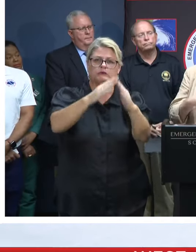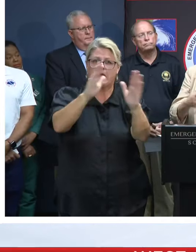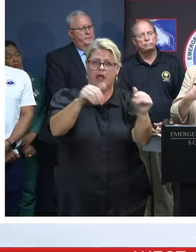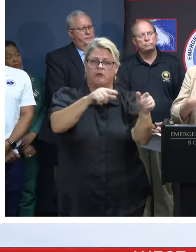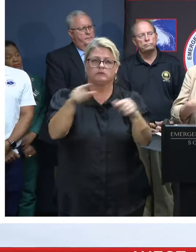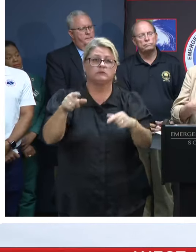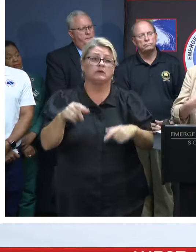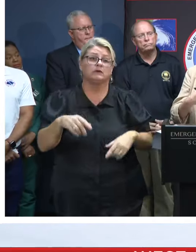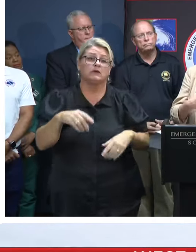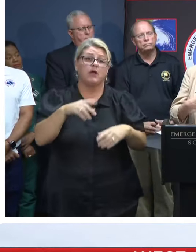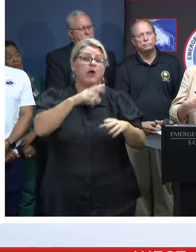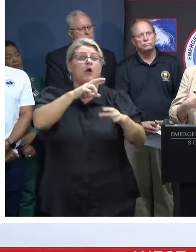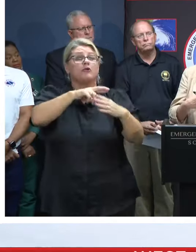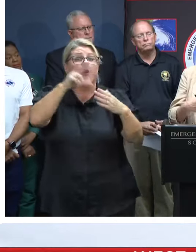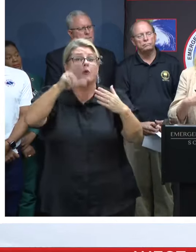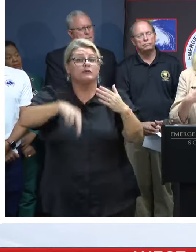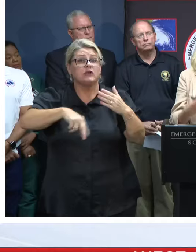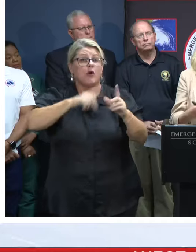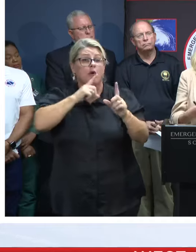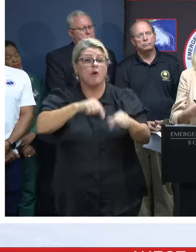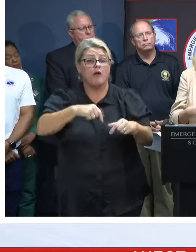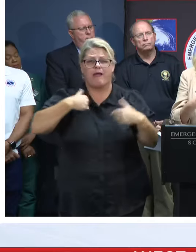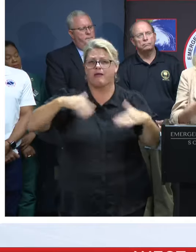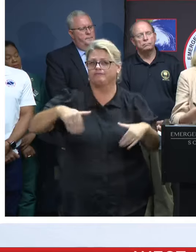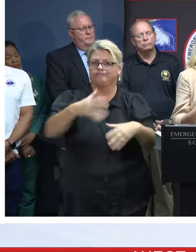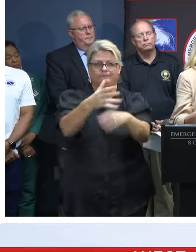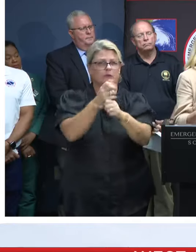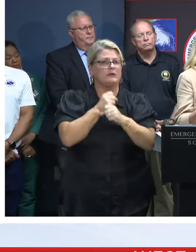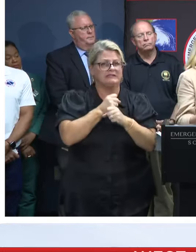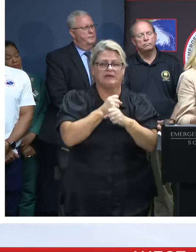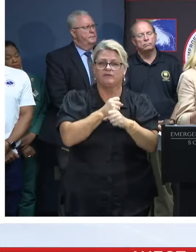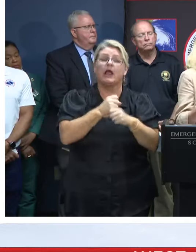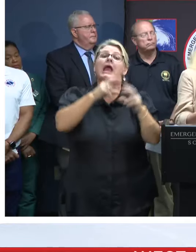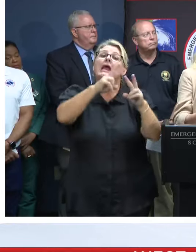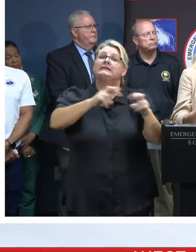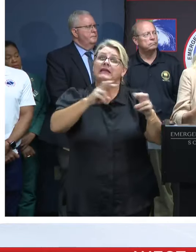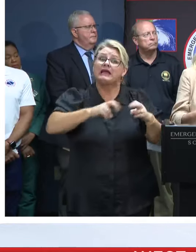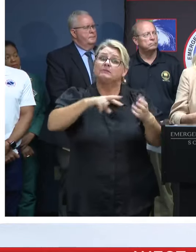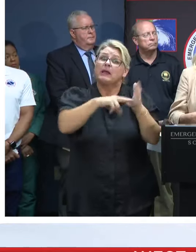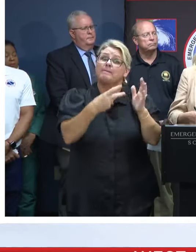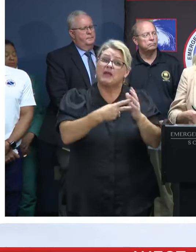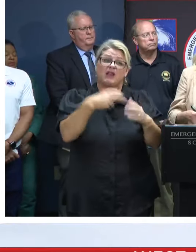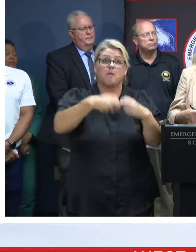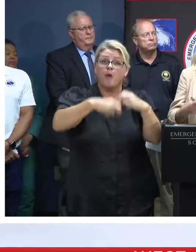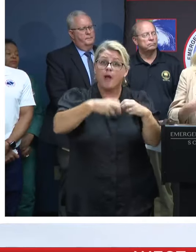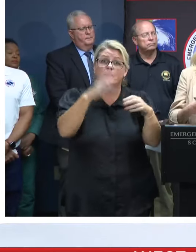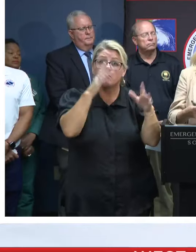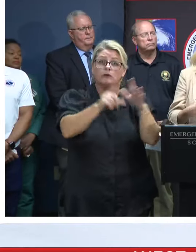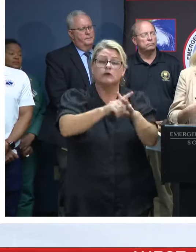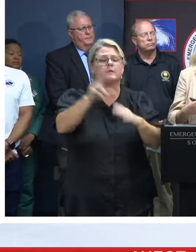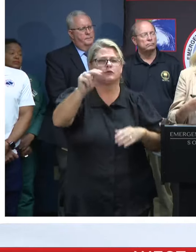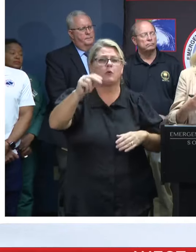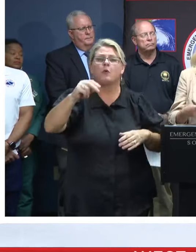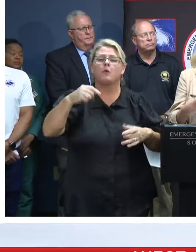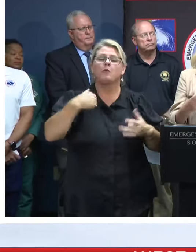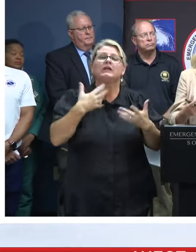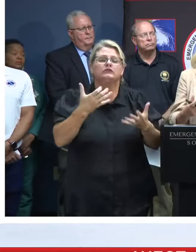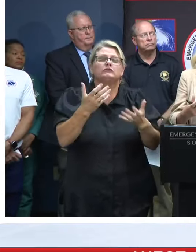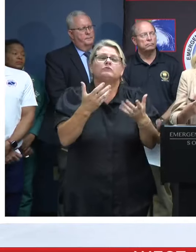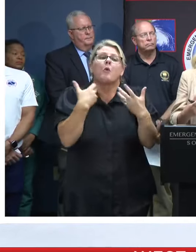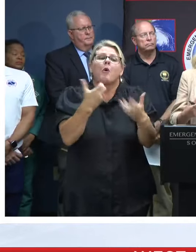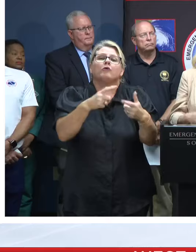have not received the results of that assessment. Just because we are doing assessment doesn't mean there's a problem. But I will be getting hearing